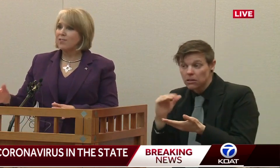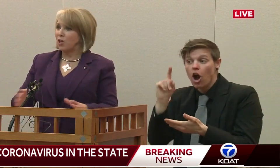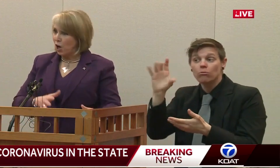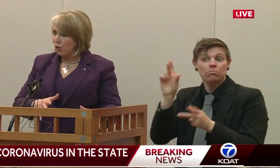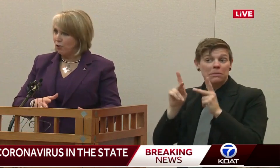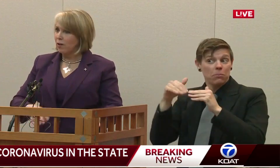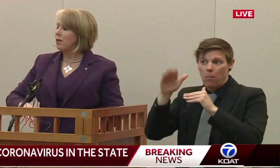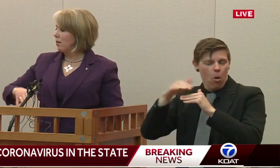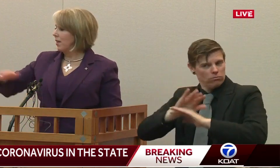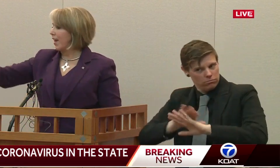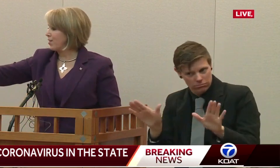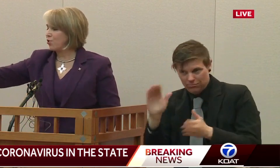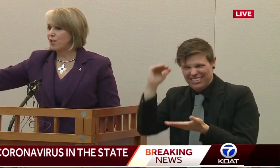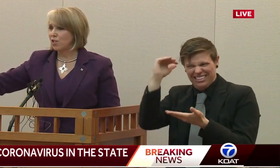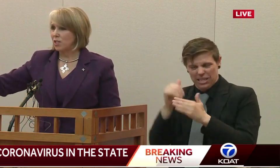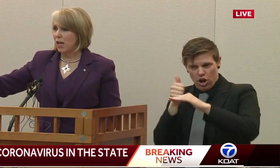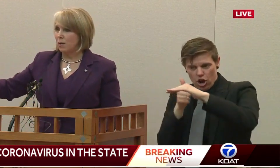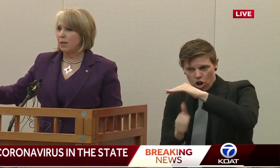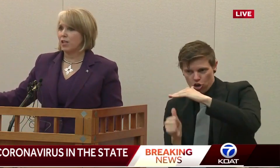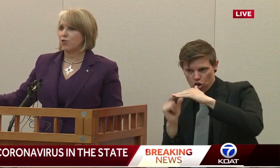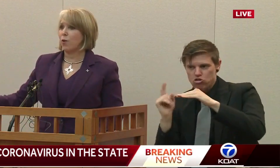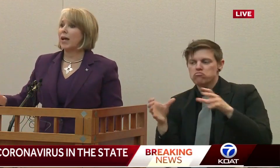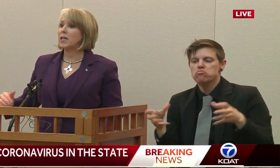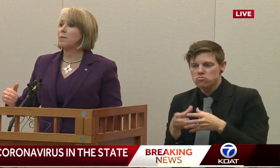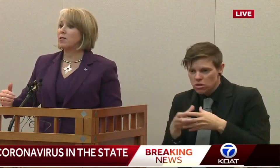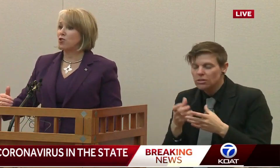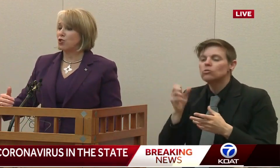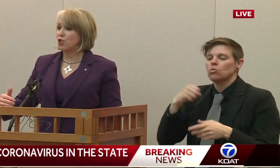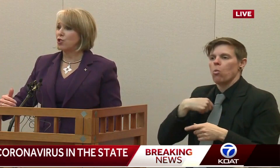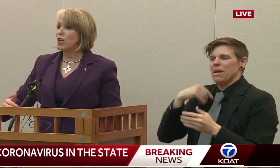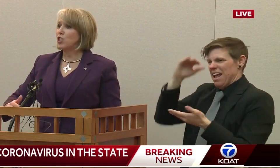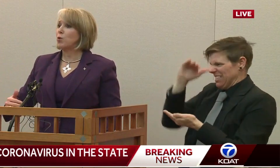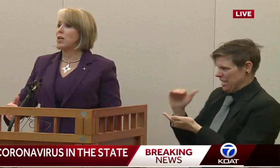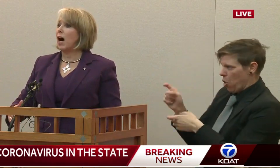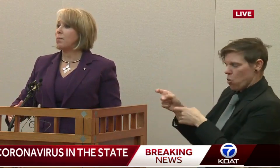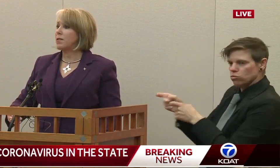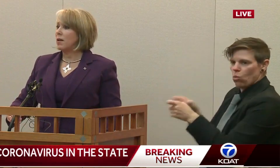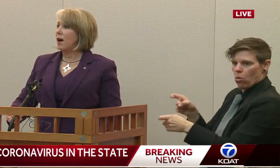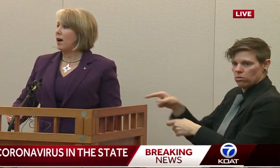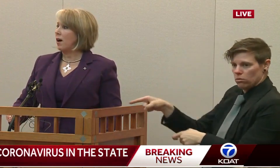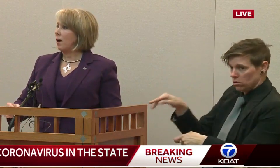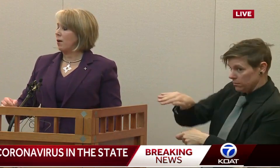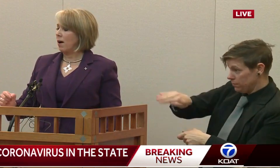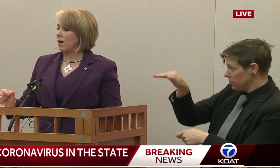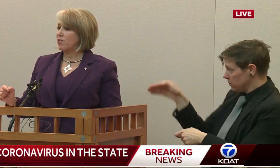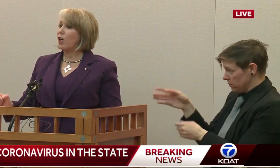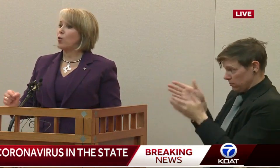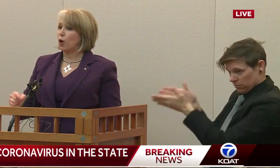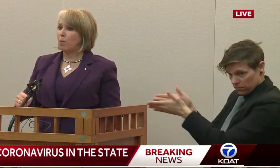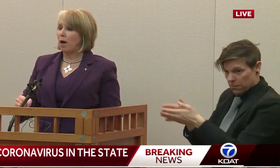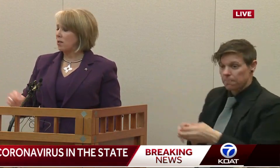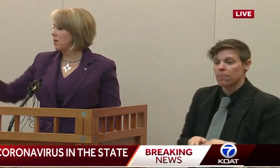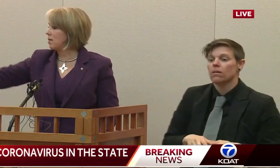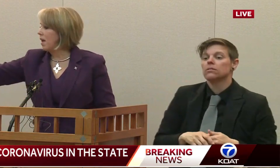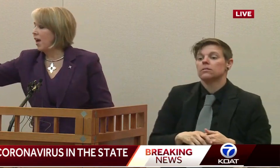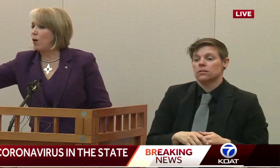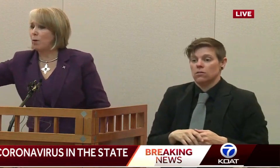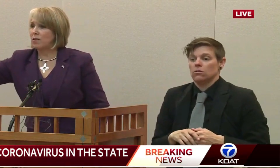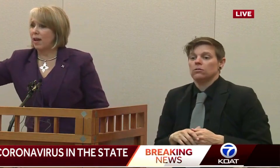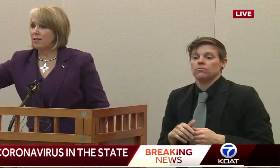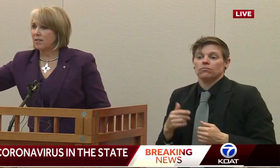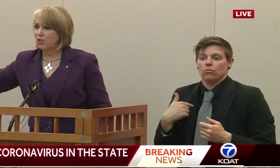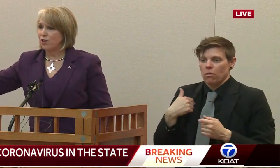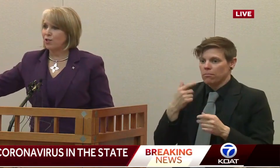or less than 100 get us to this containment issue. Asking businesses to adopt telework policies